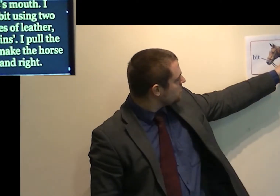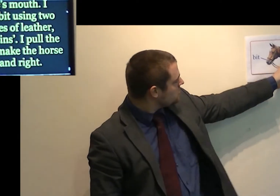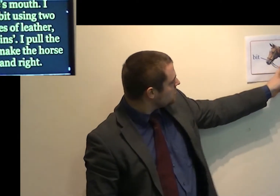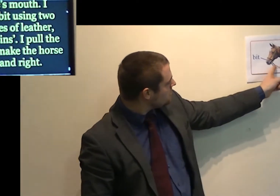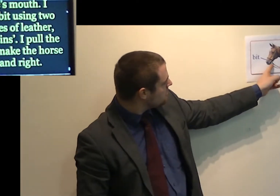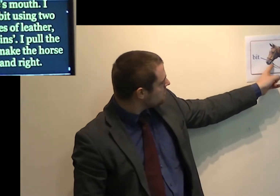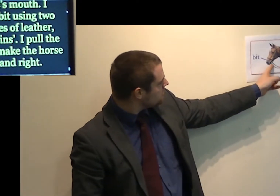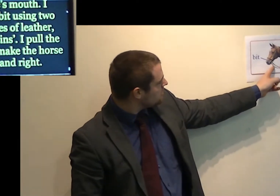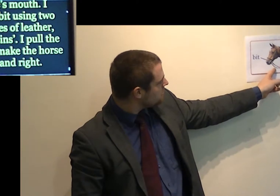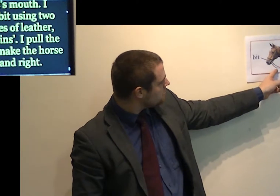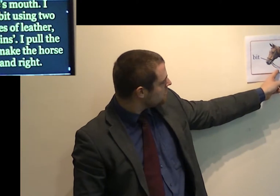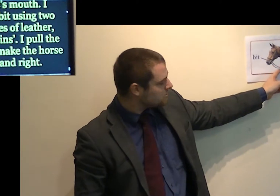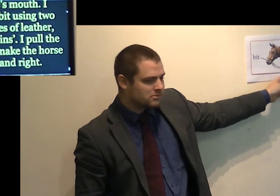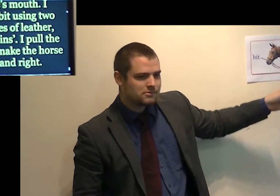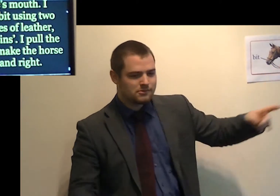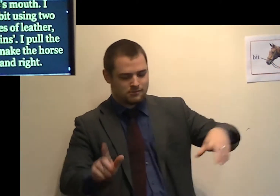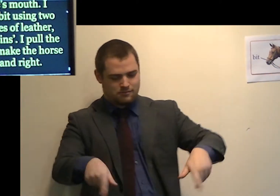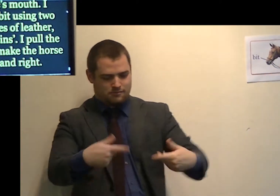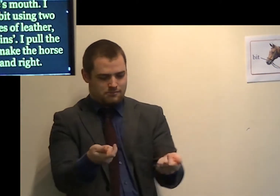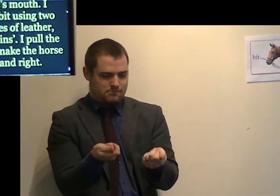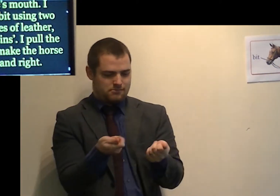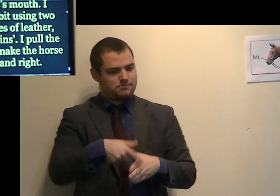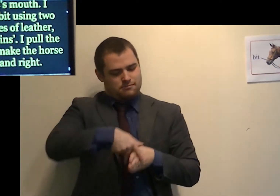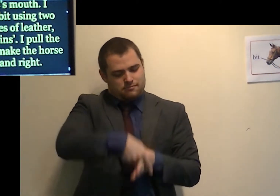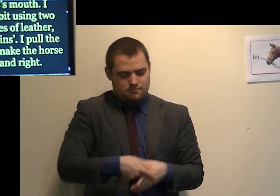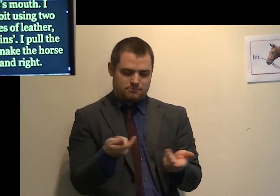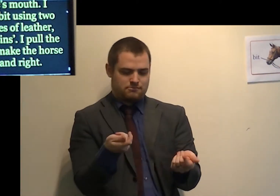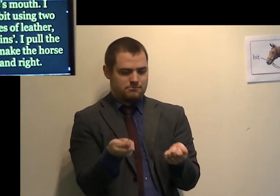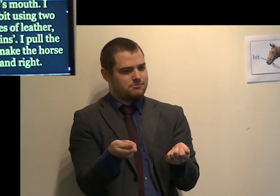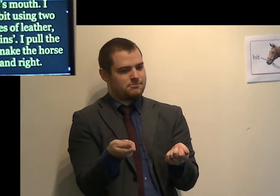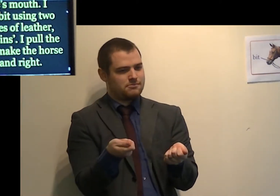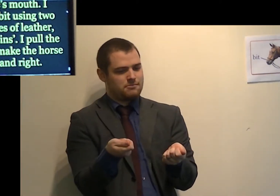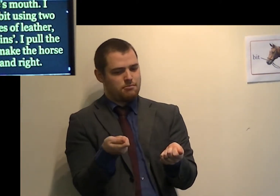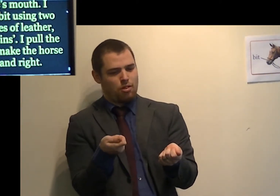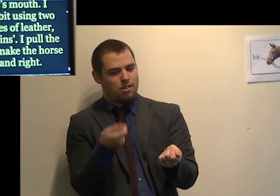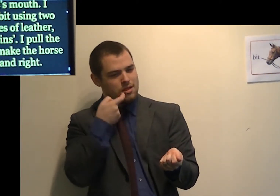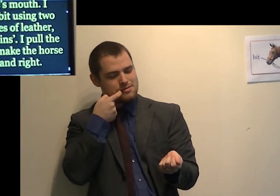I pull the reins to make the horse turn left and right.